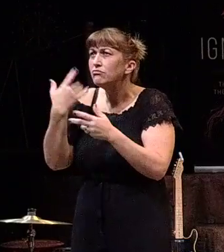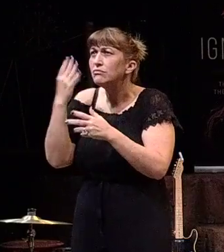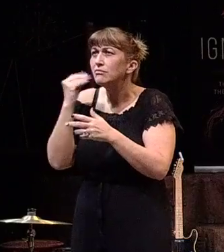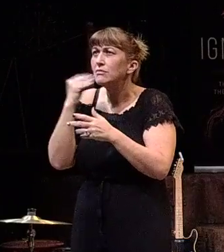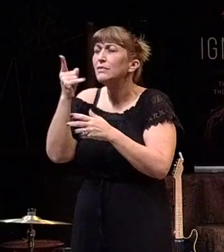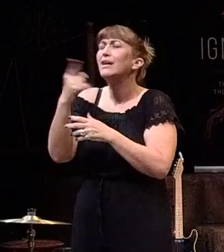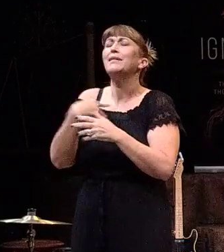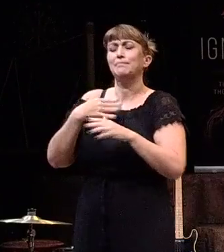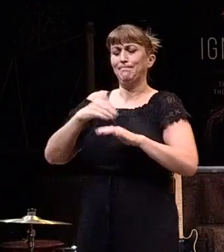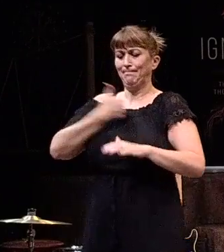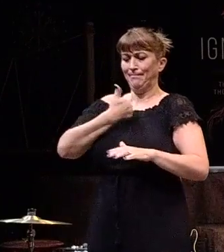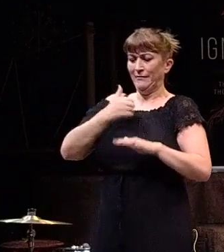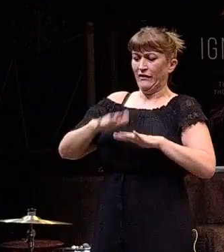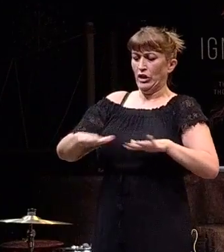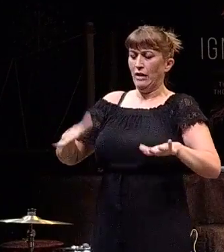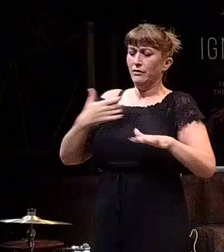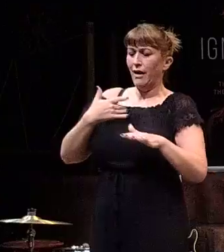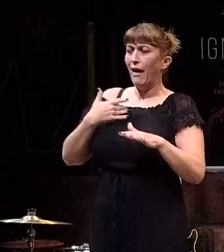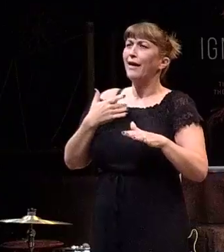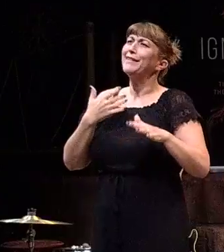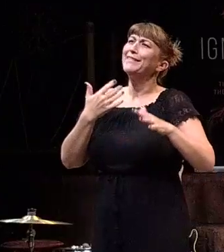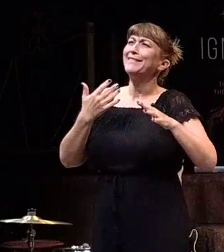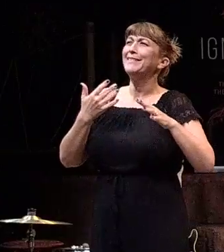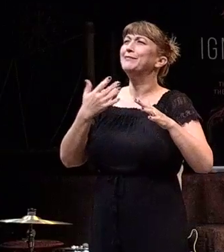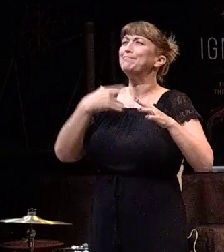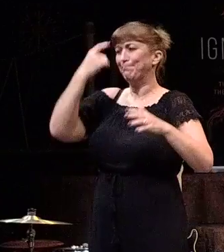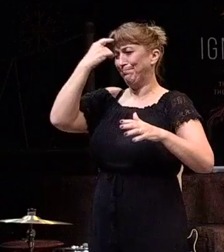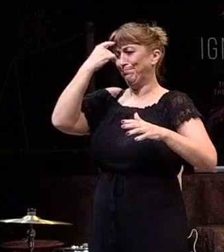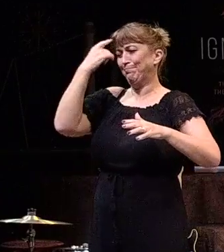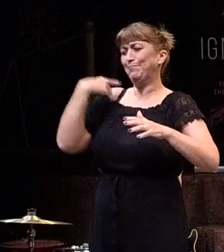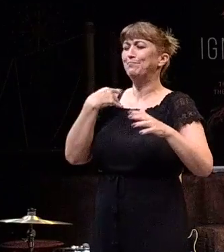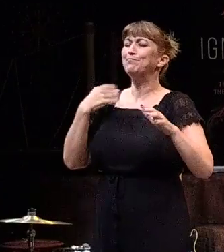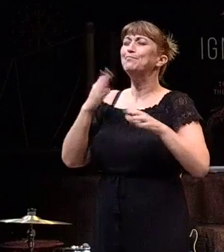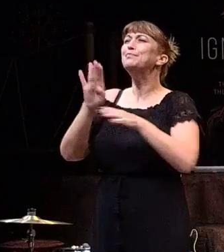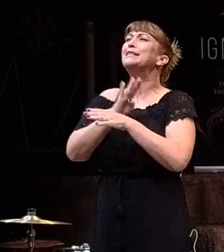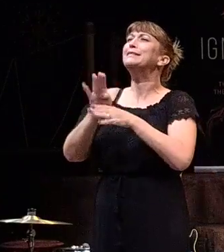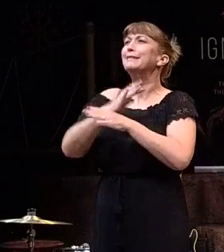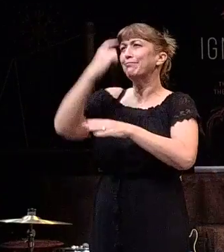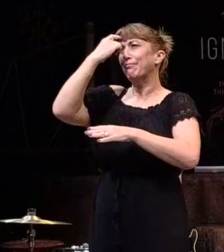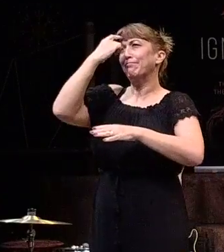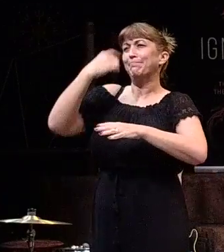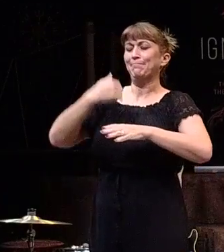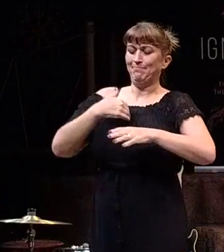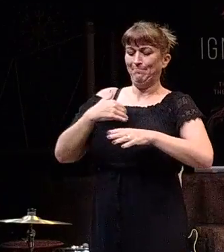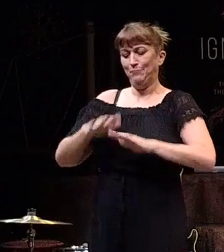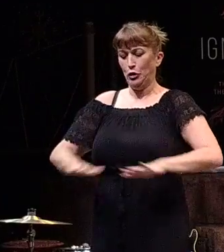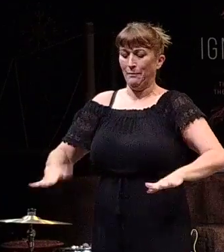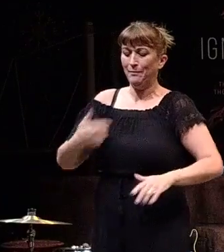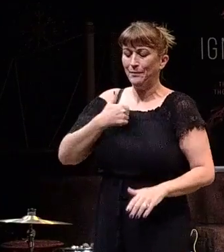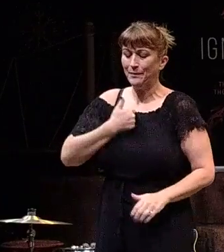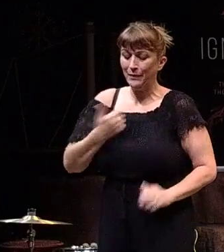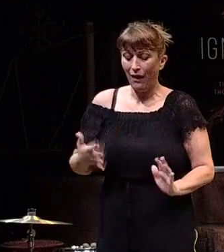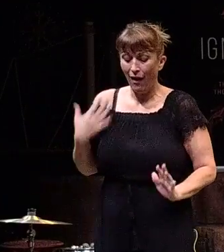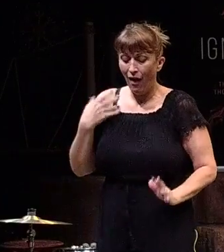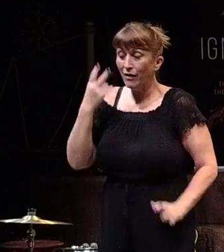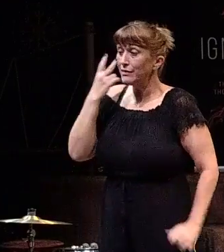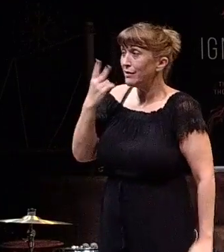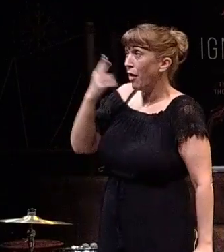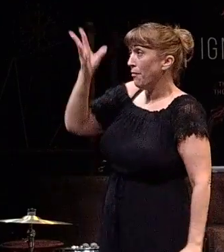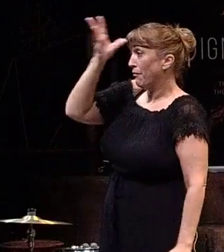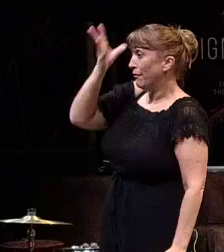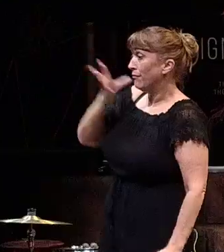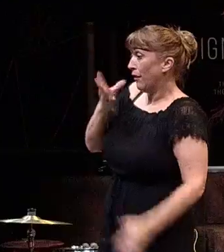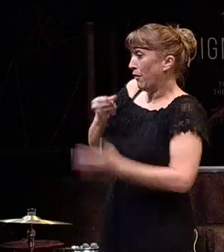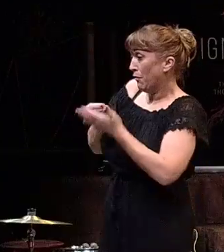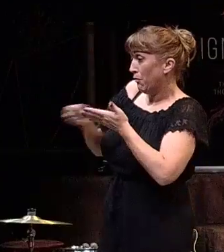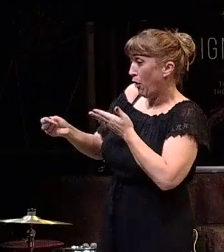that? As a child, I was actually, I had this entrepreneurial mindset. So I saw in my parents had bought